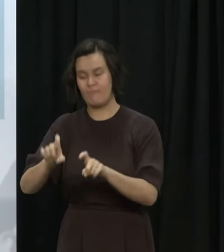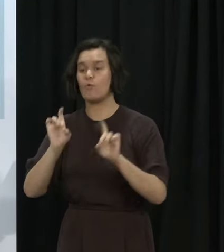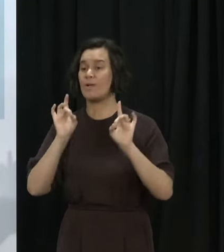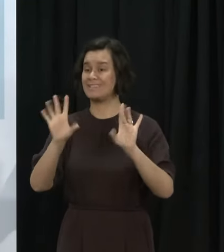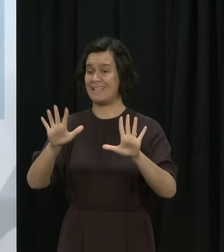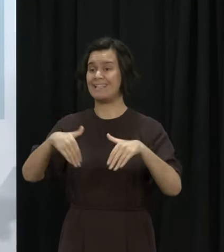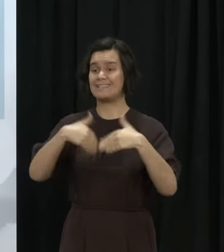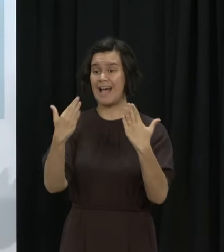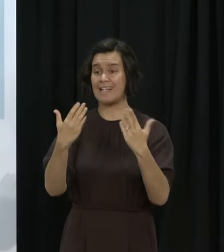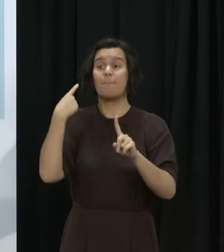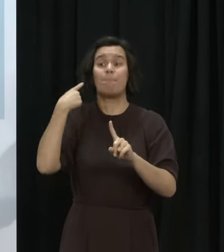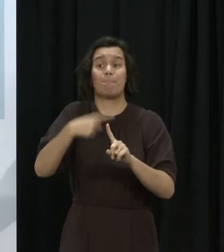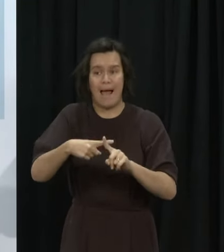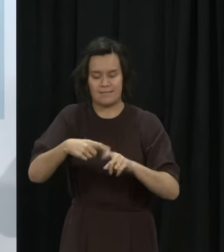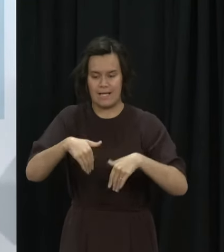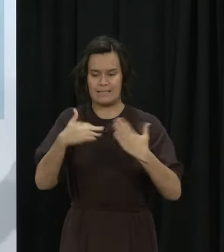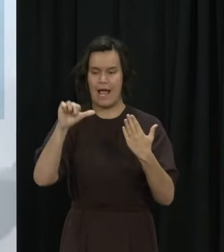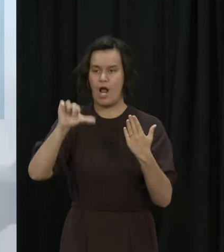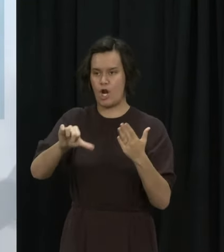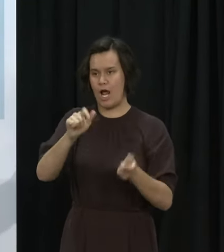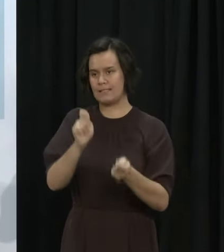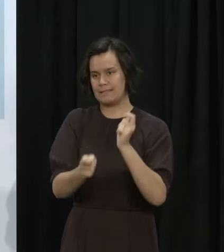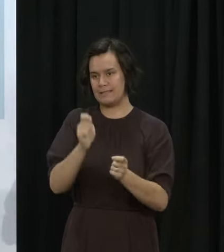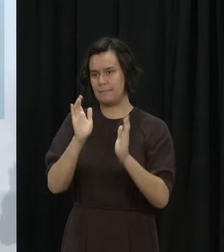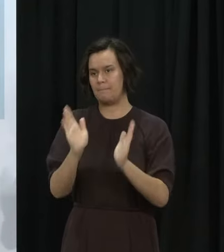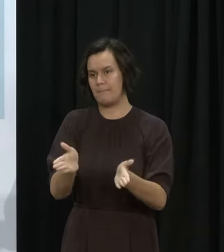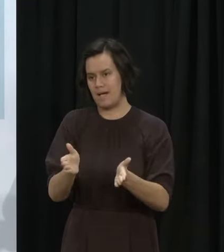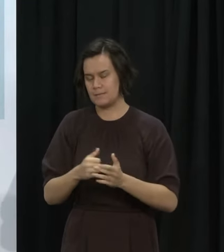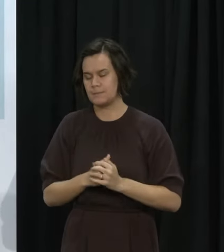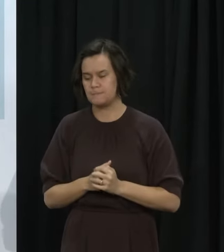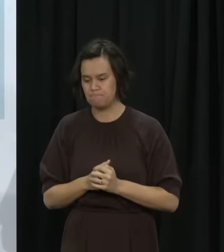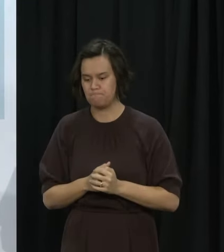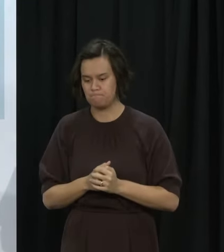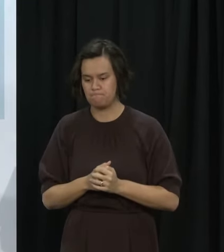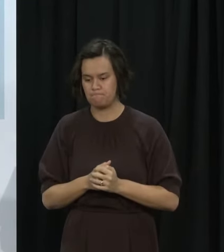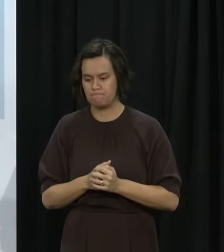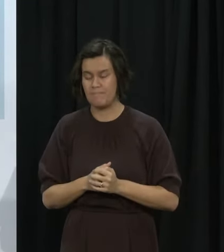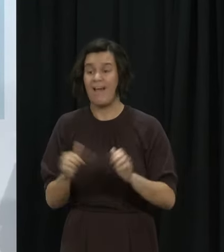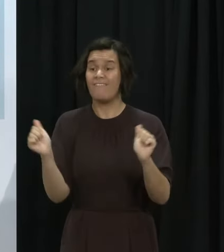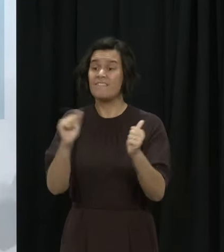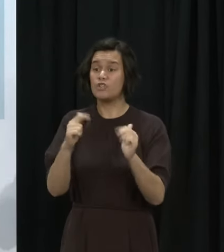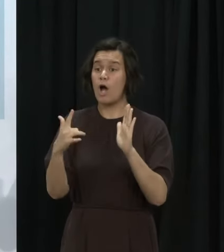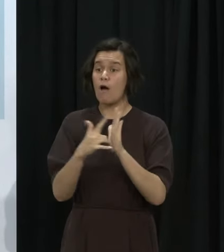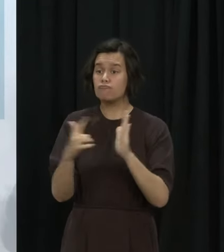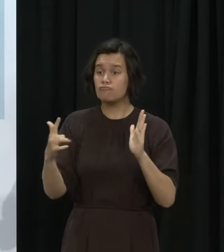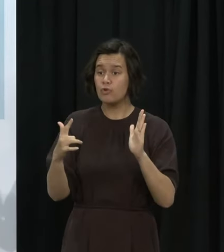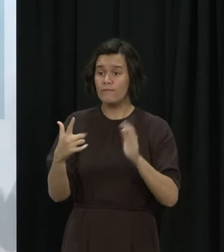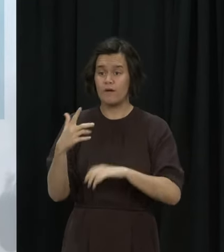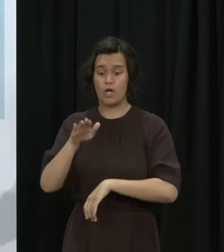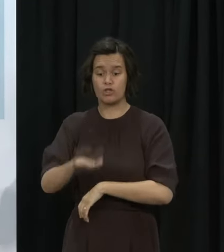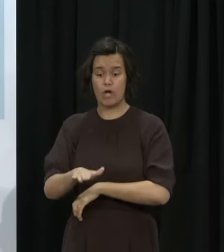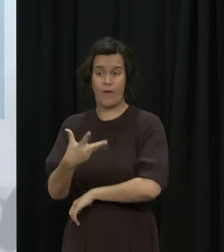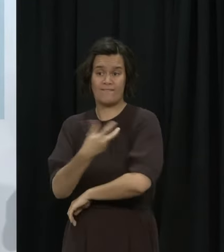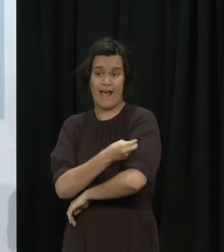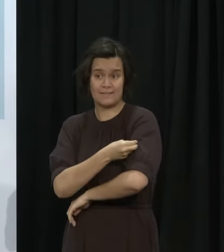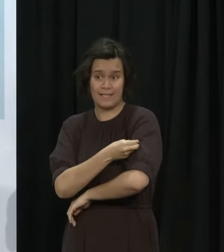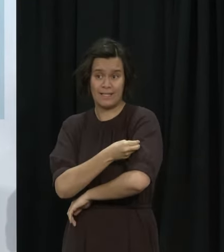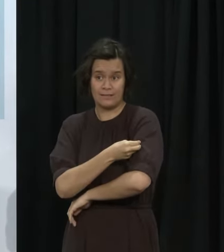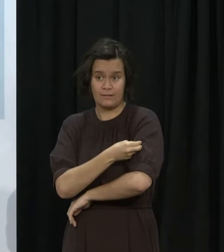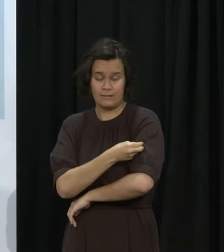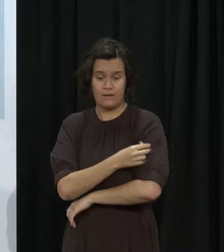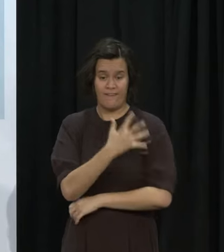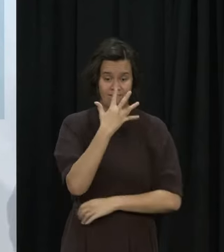to 11-year-olds, following MedSafe's approval of the paediatric dose for children aged 5 to 11 last week, Cabinet has